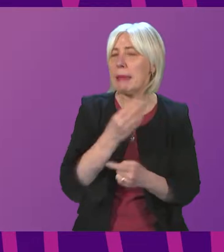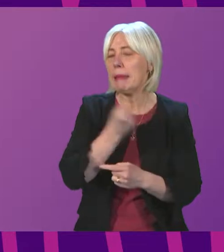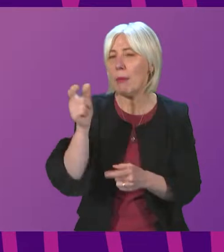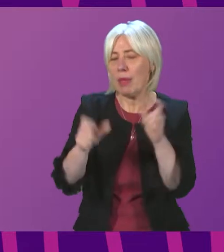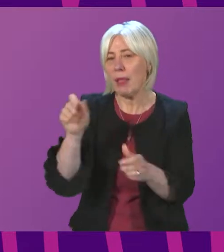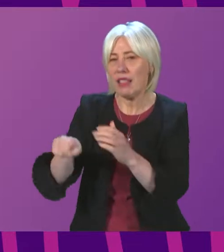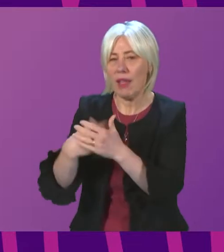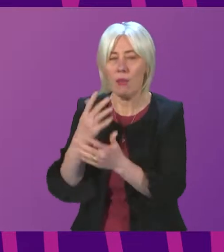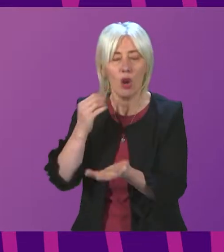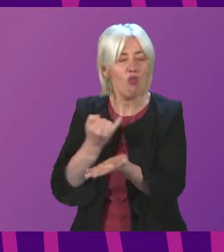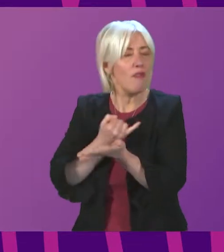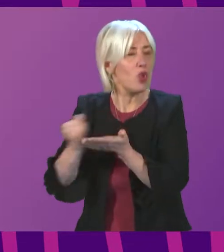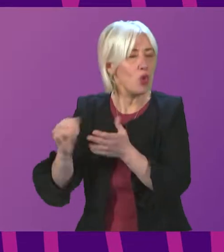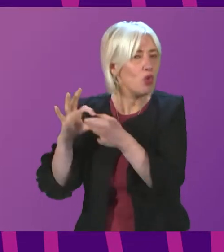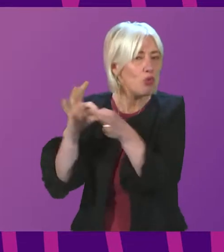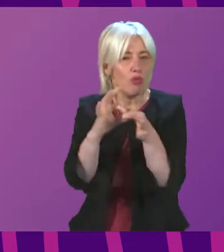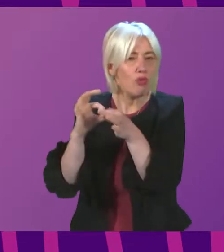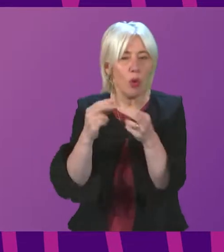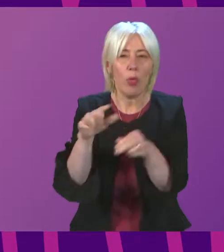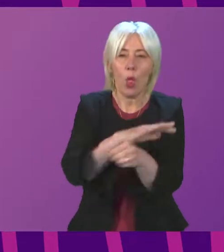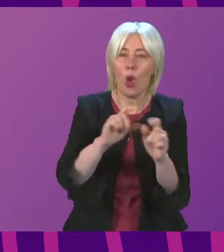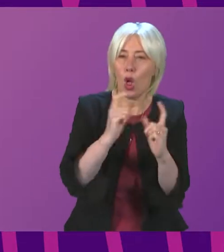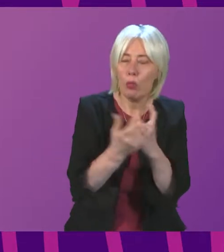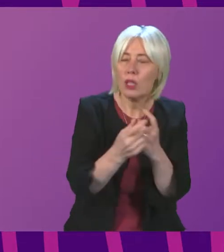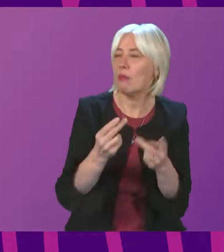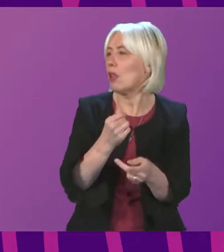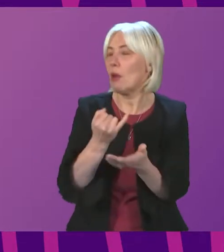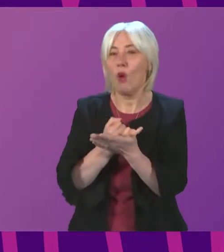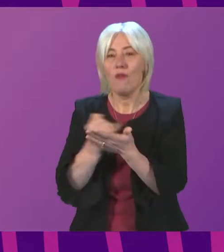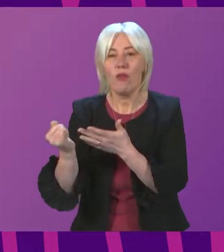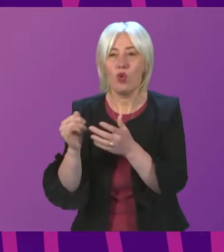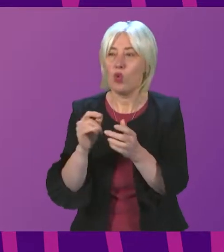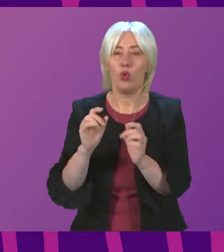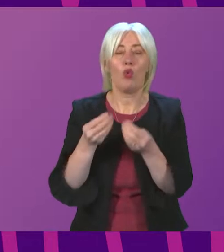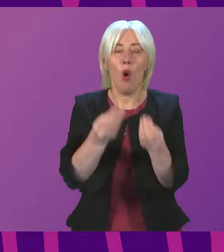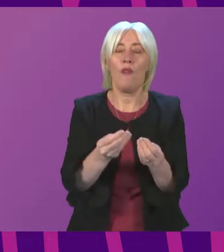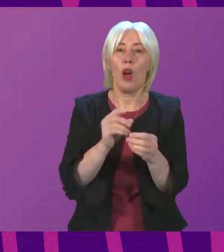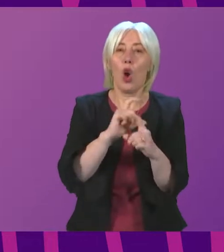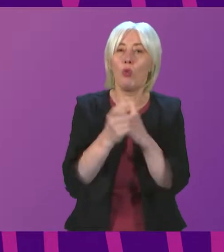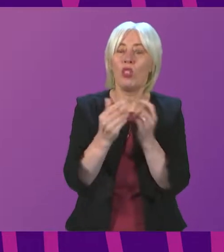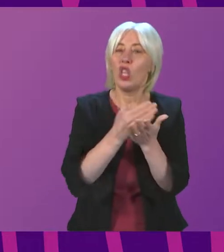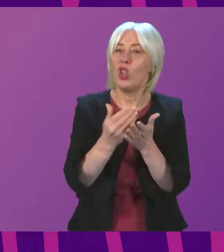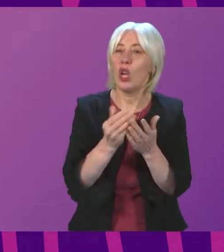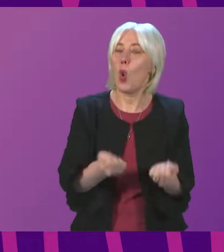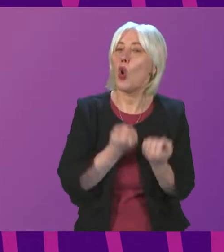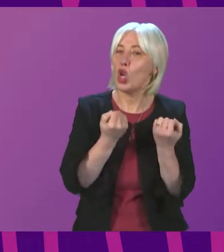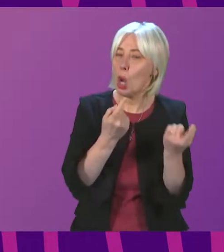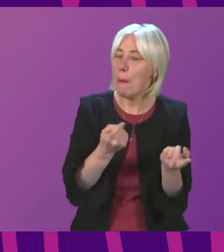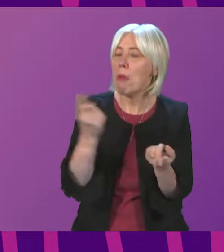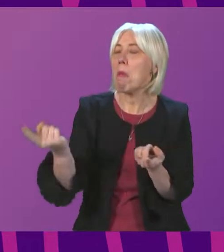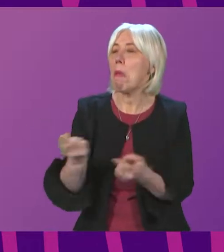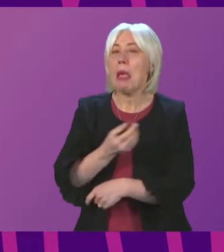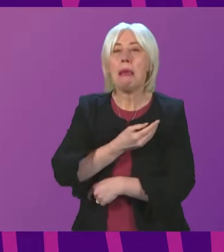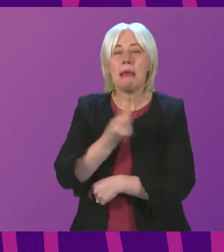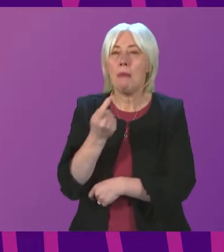refuse to interact with local community some refuse to offer community shared ownership and that others make may make